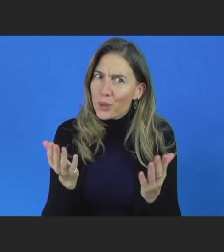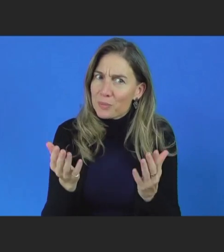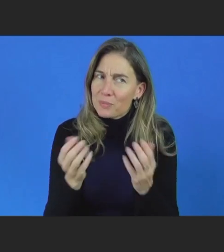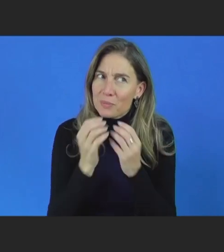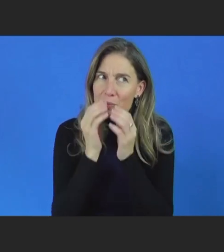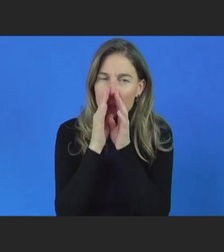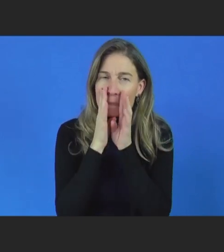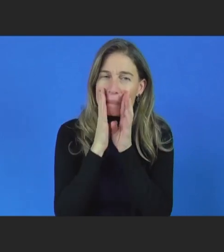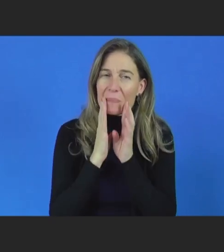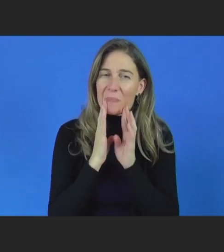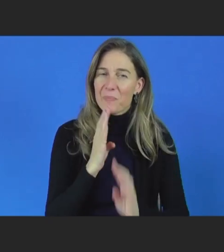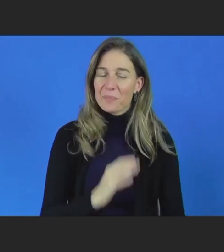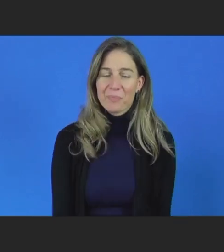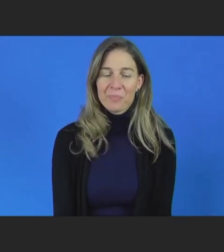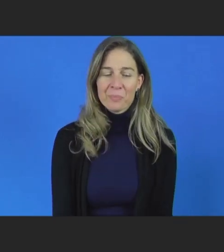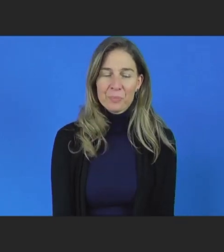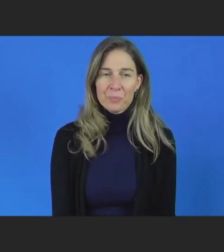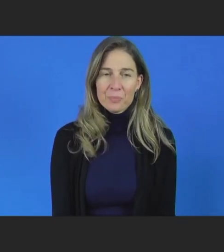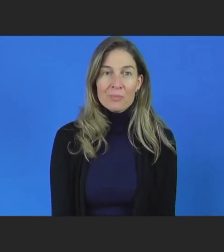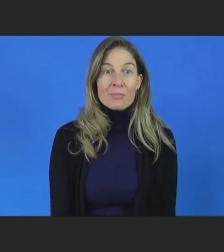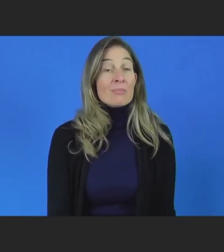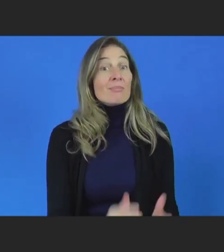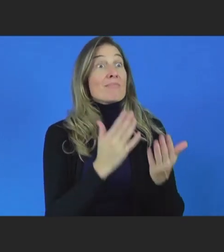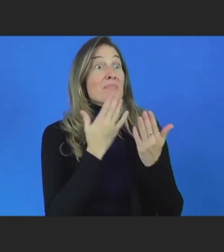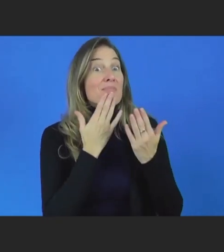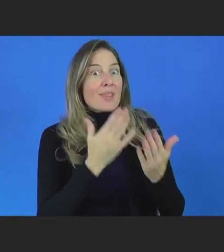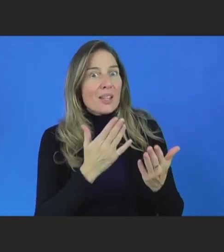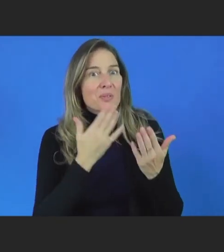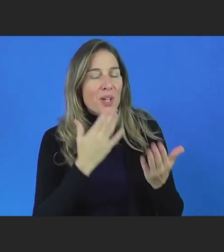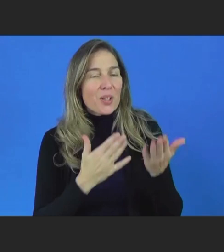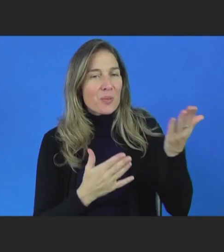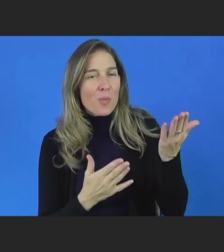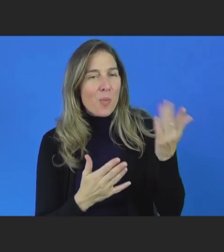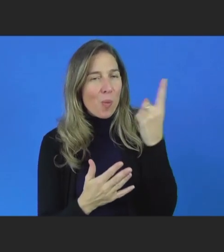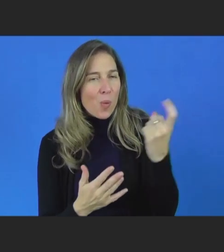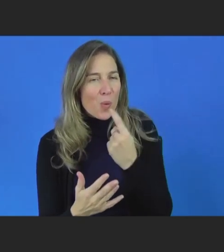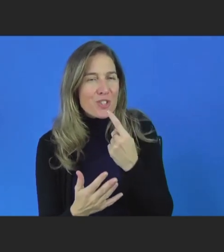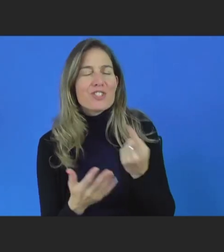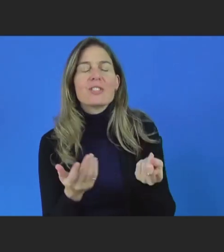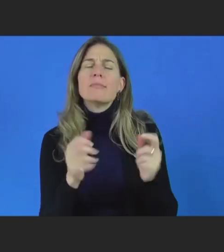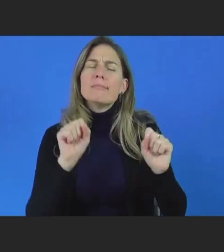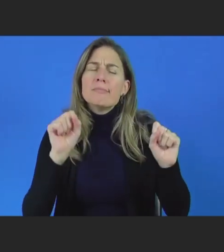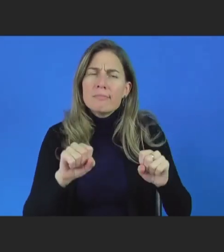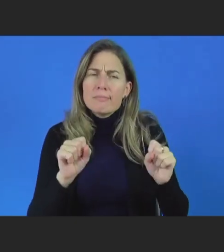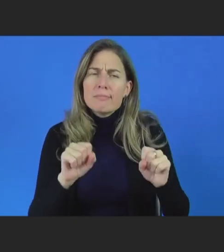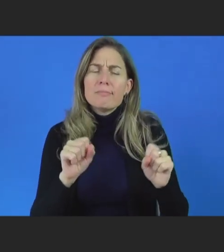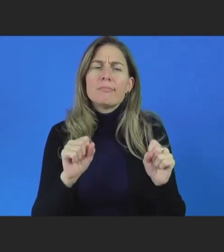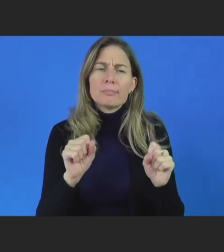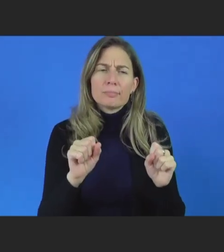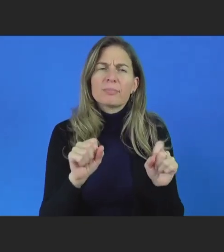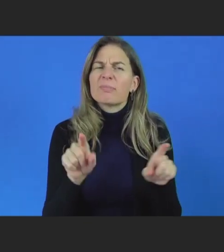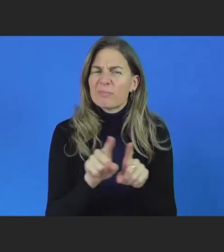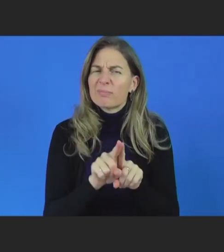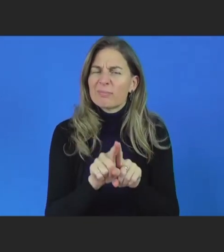thank you very much for this question. Yes. There, as I said in the beginning as well, that